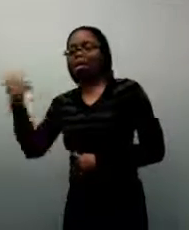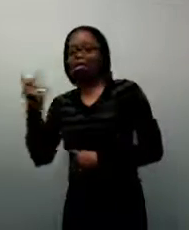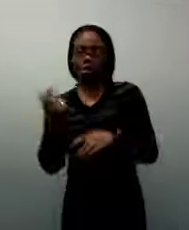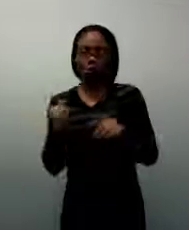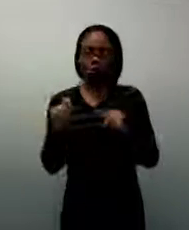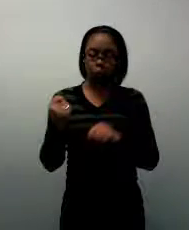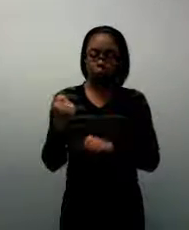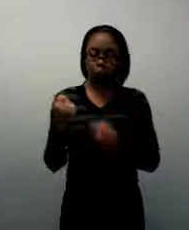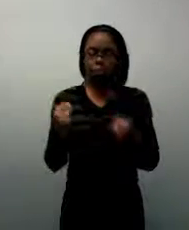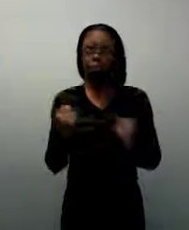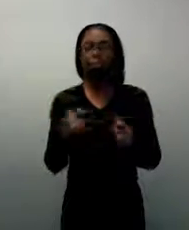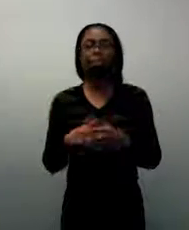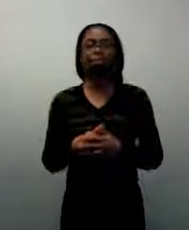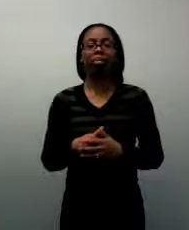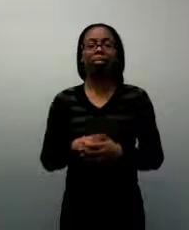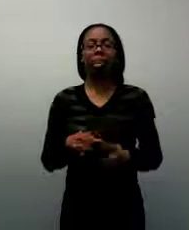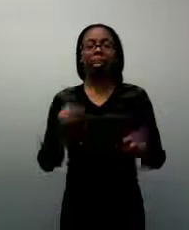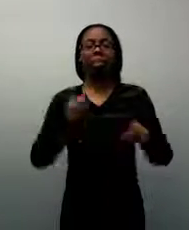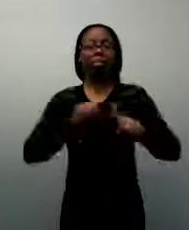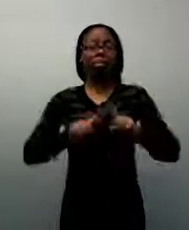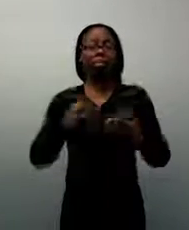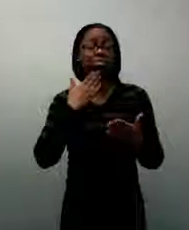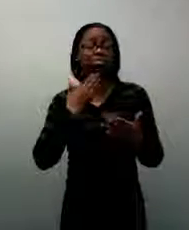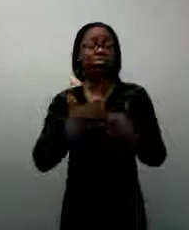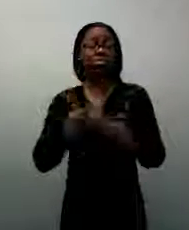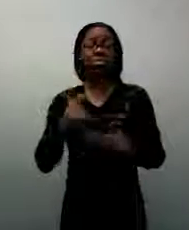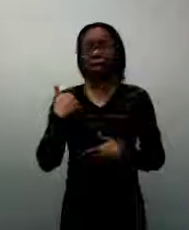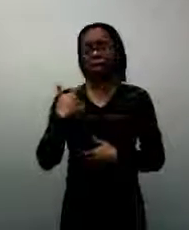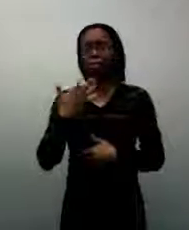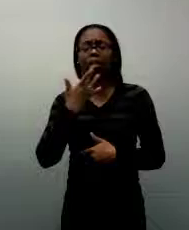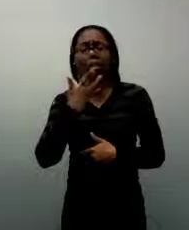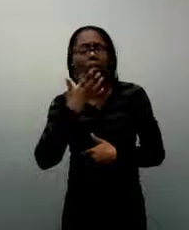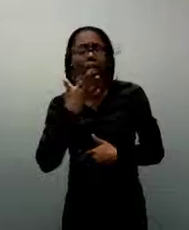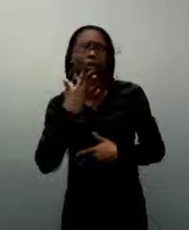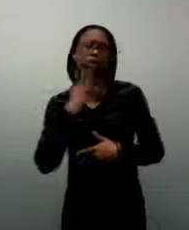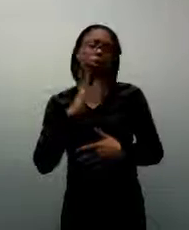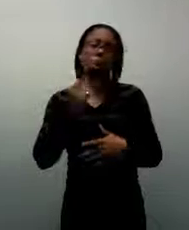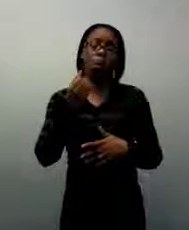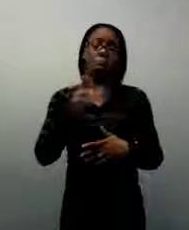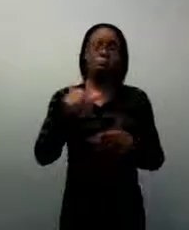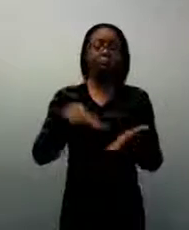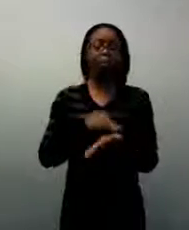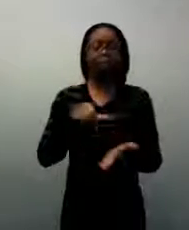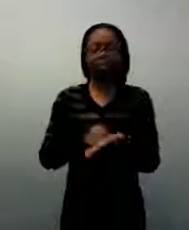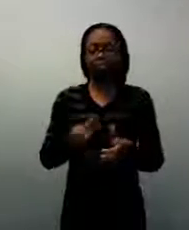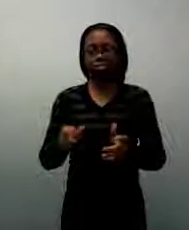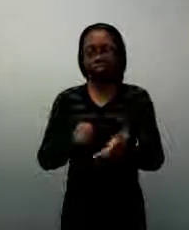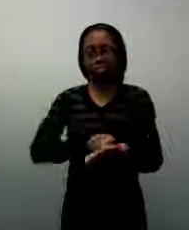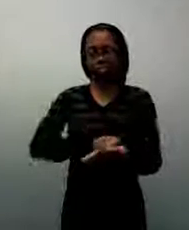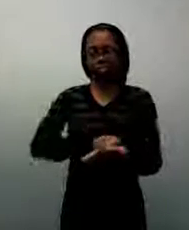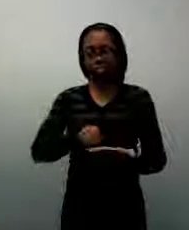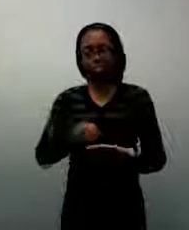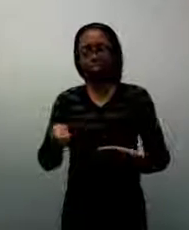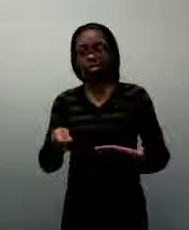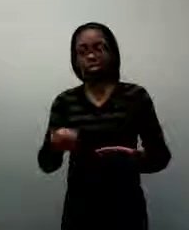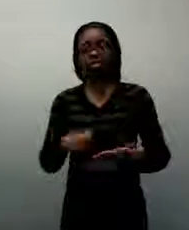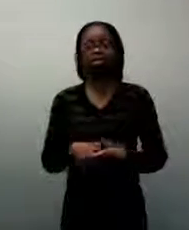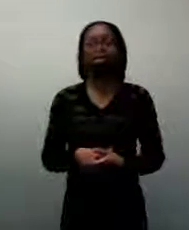It's great to have the books be colorful and maybe the pages be stiff. I know that as we watched our first daughter